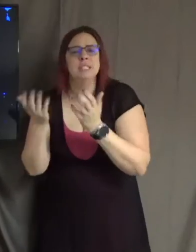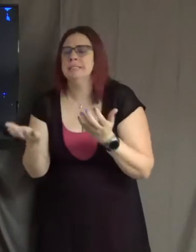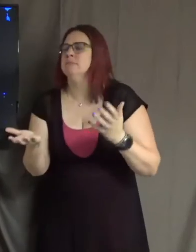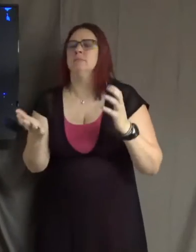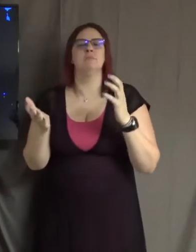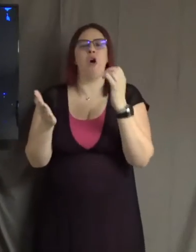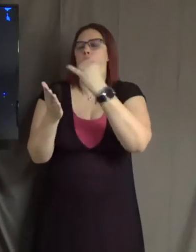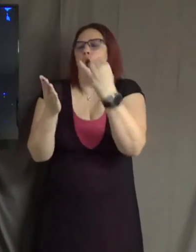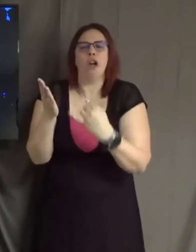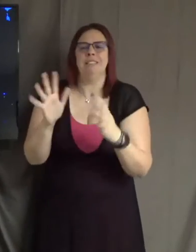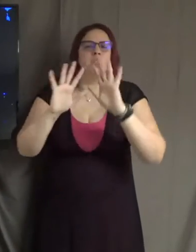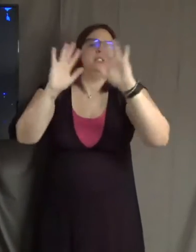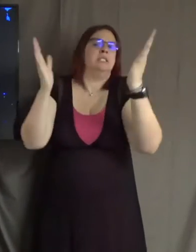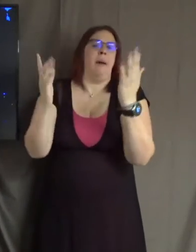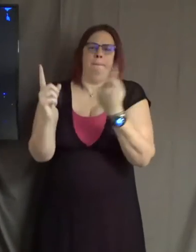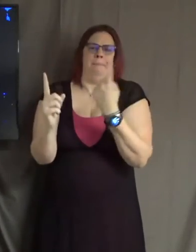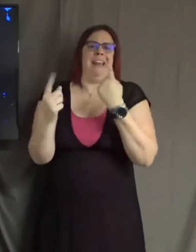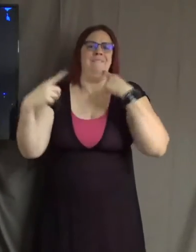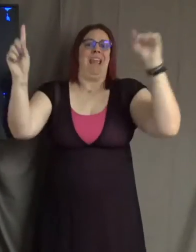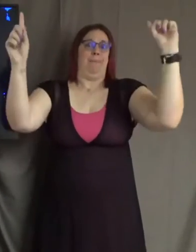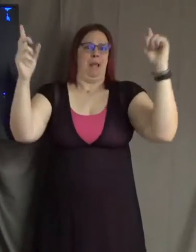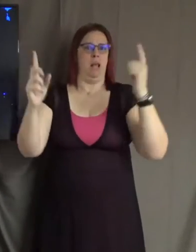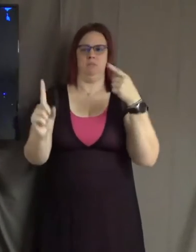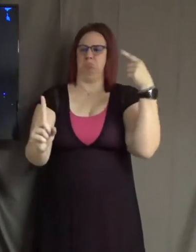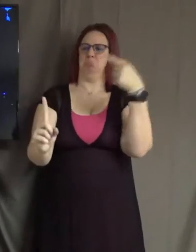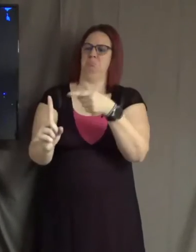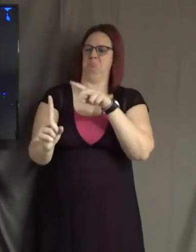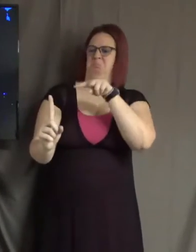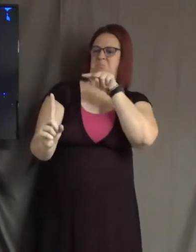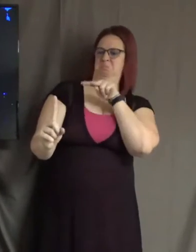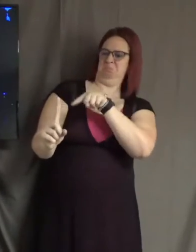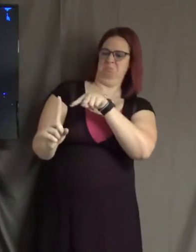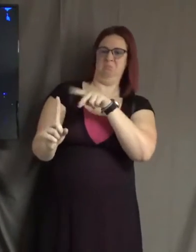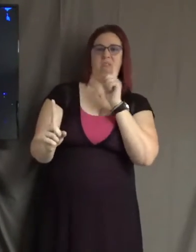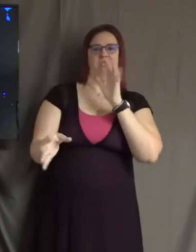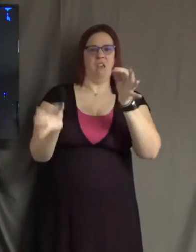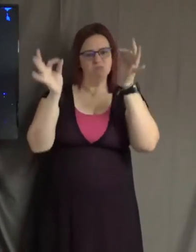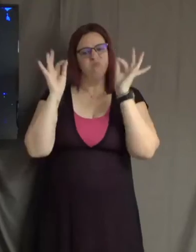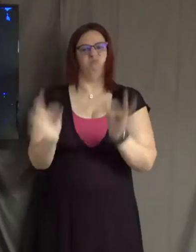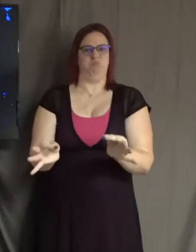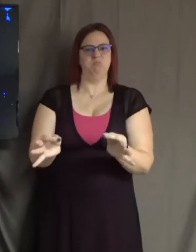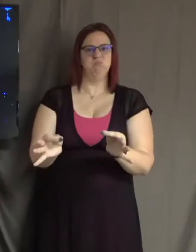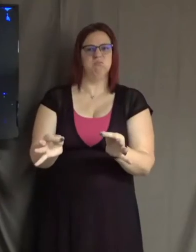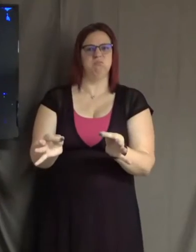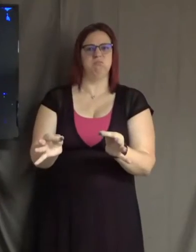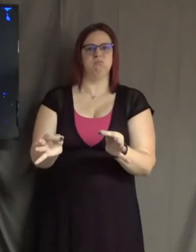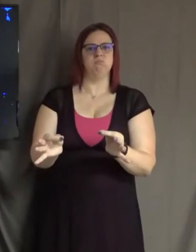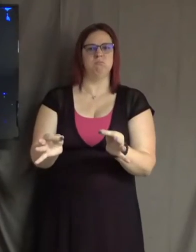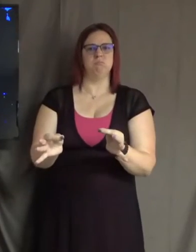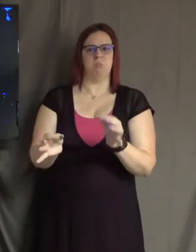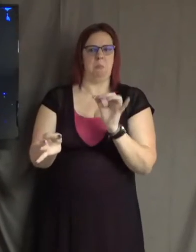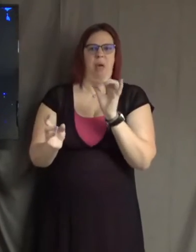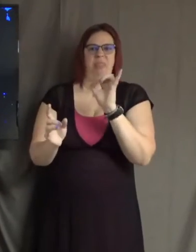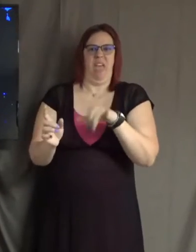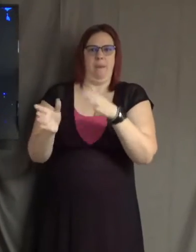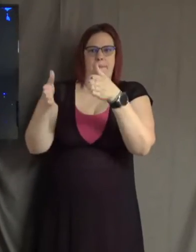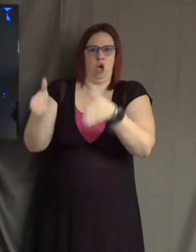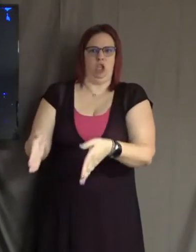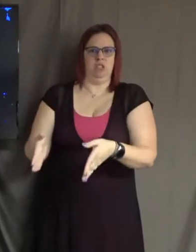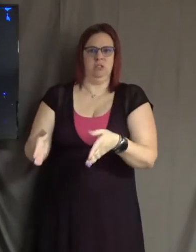some way, and make a determination about that person in some way, shape, or form. And they'll often say, while